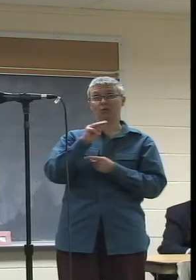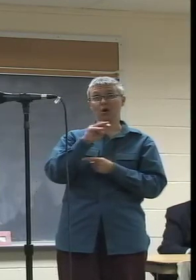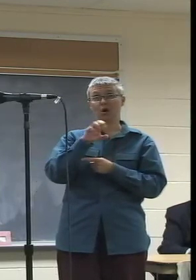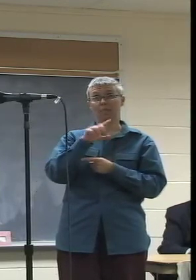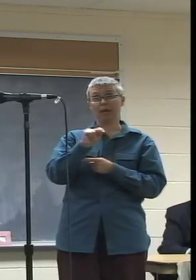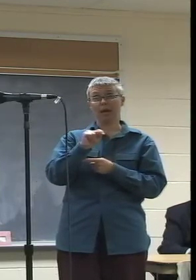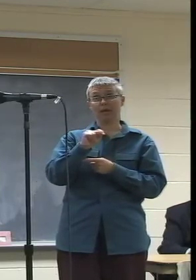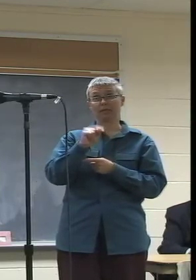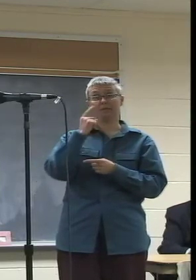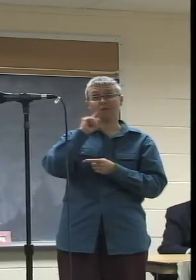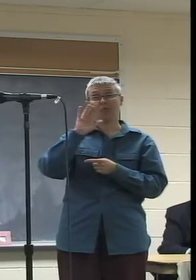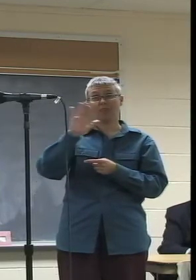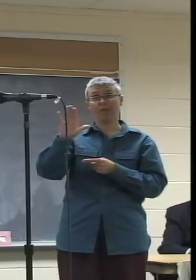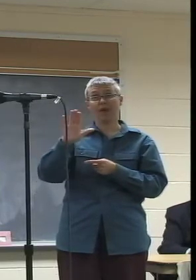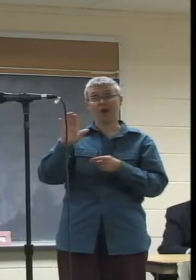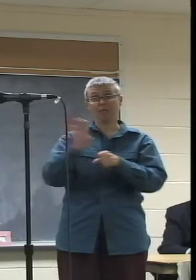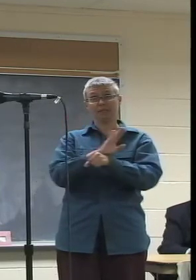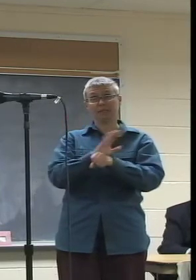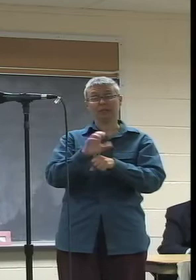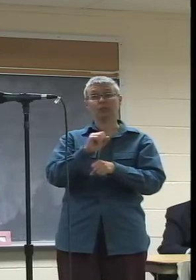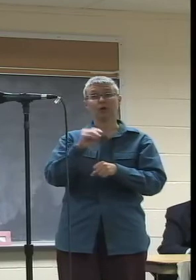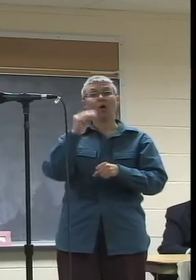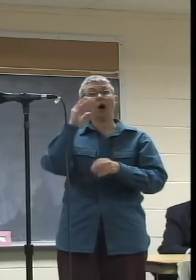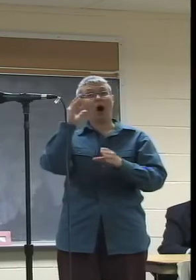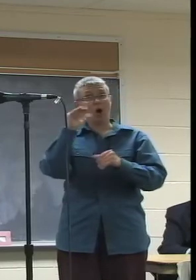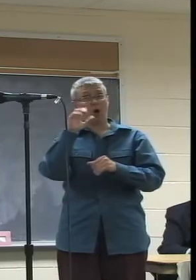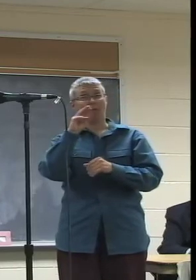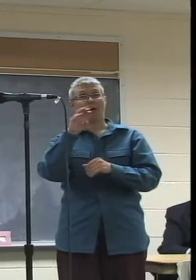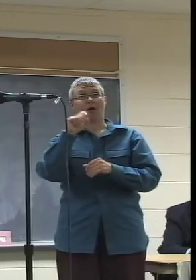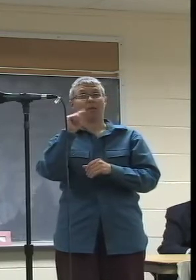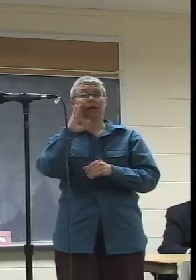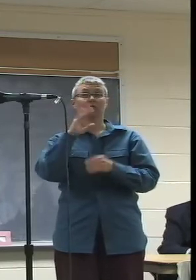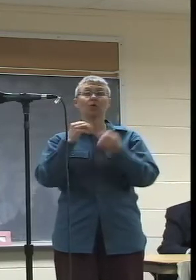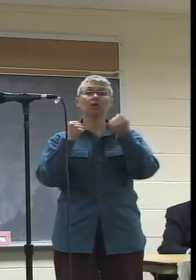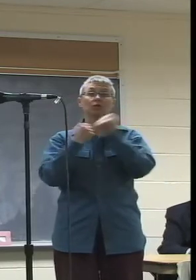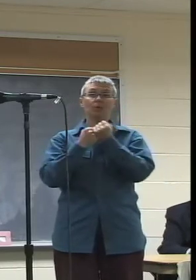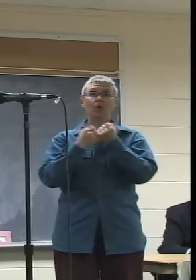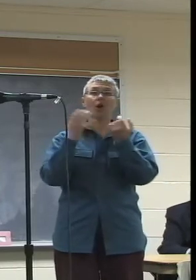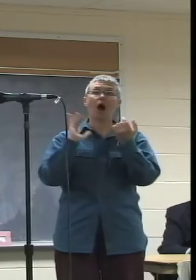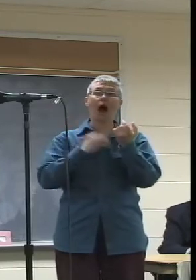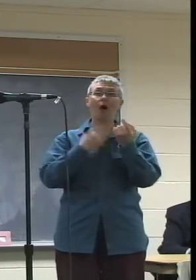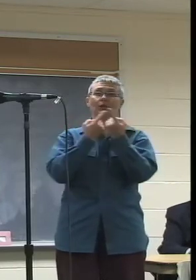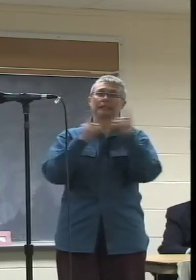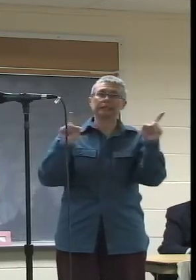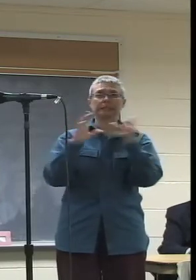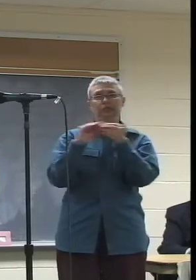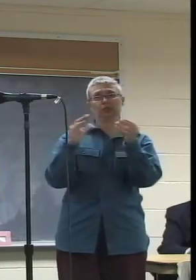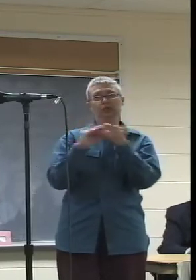Comcast would look at this as an opportunity to support a success story in community media. Thank you.